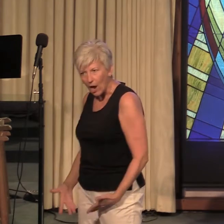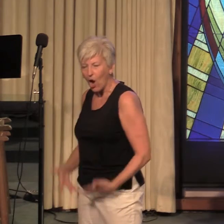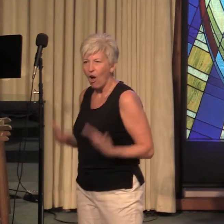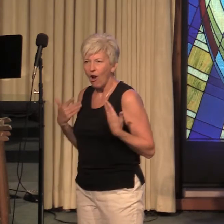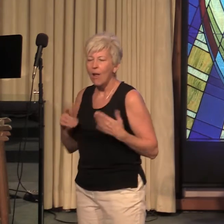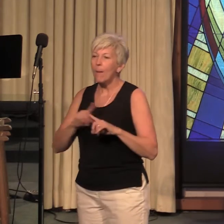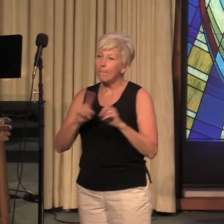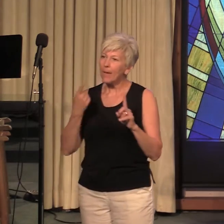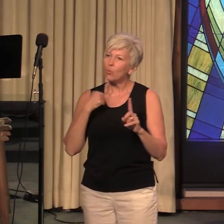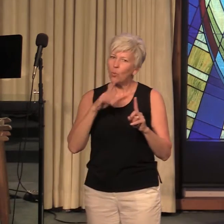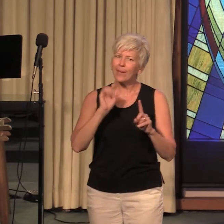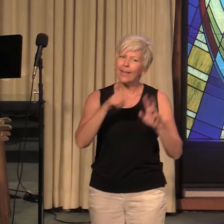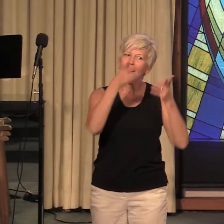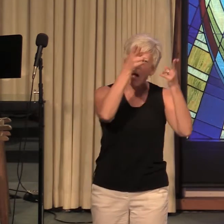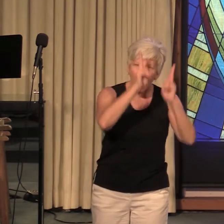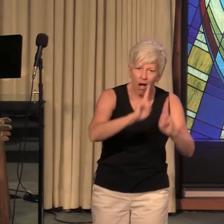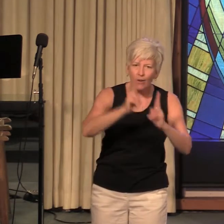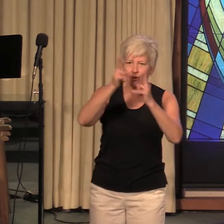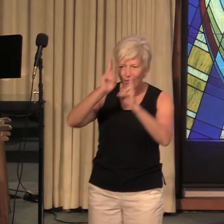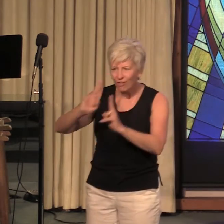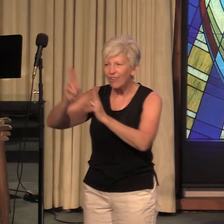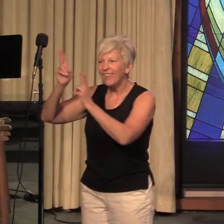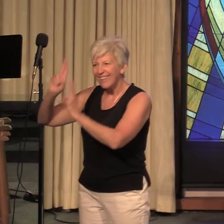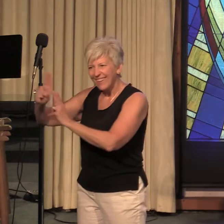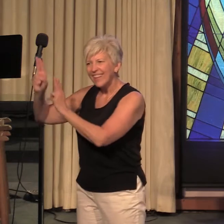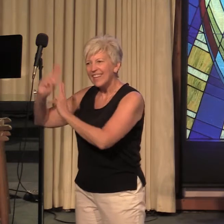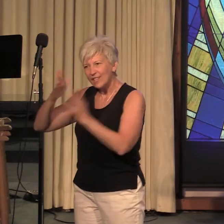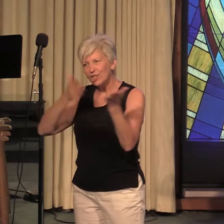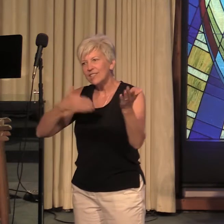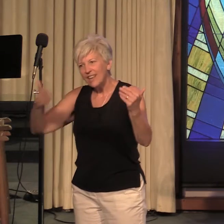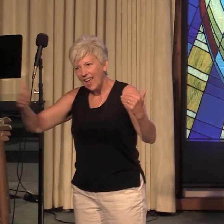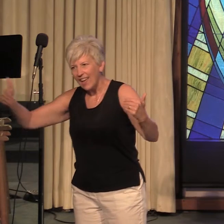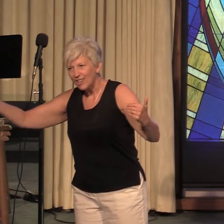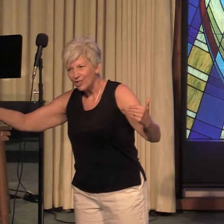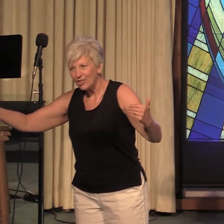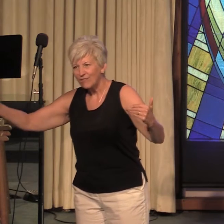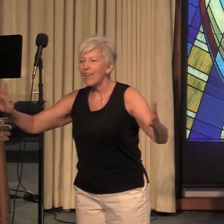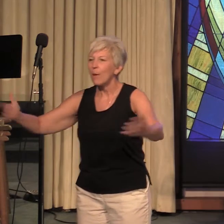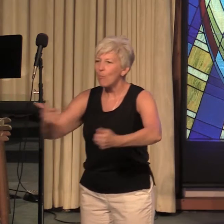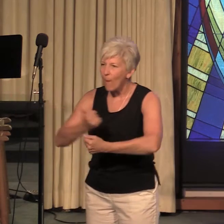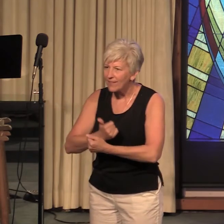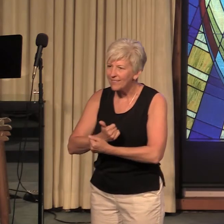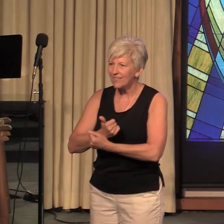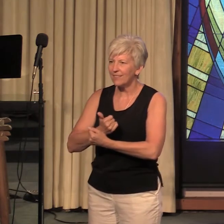but we can honor each of those stages embrace them fully walk through them